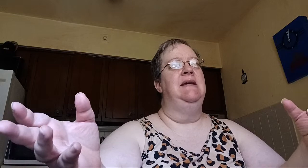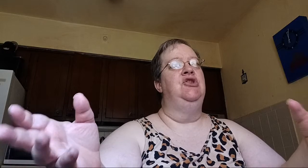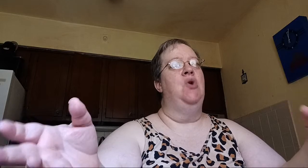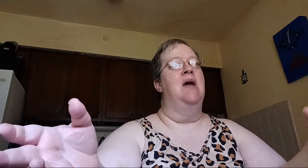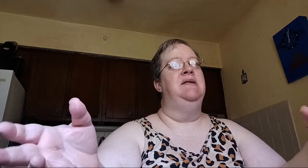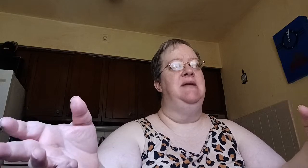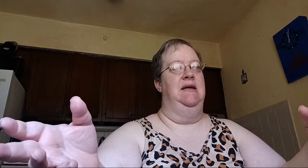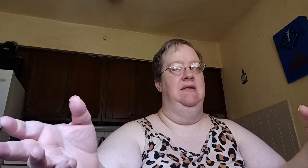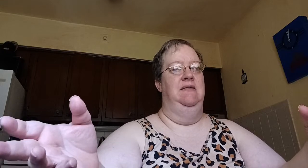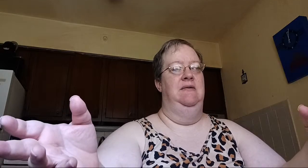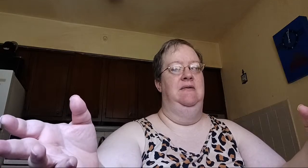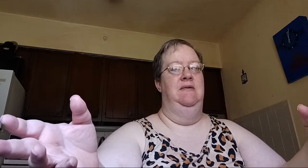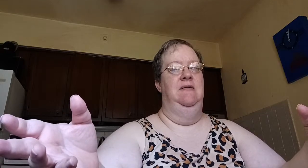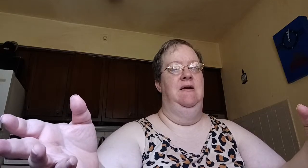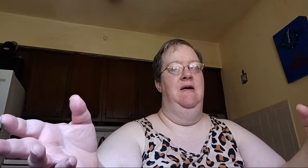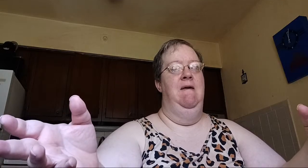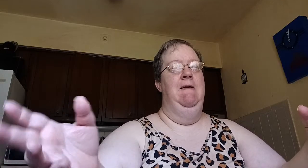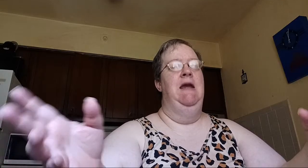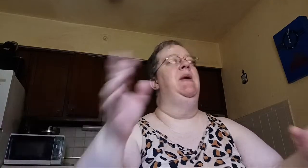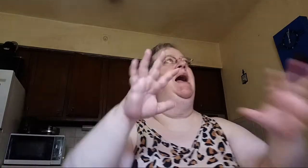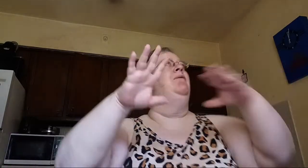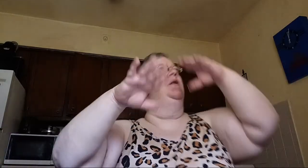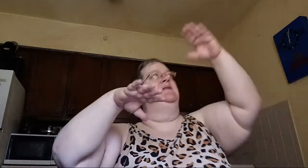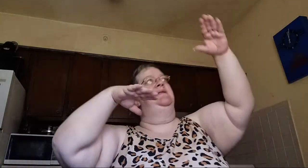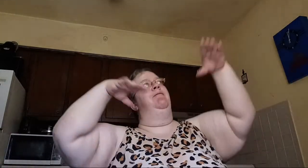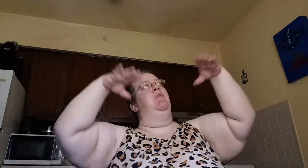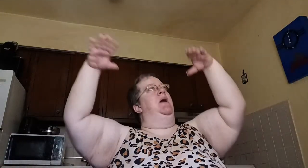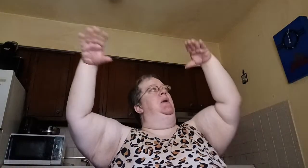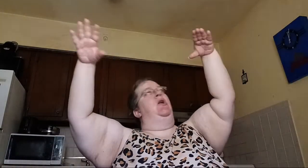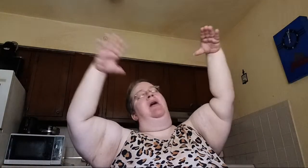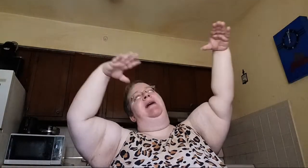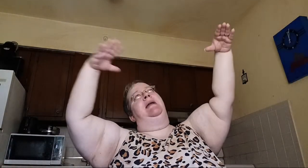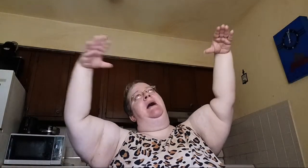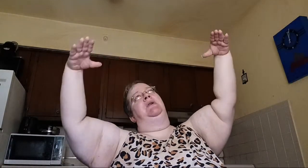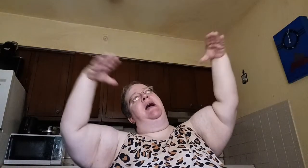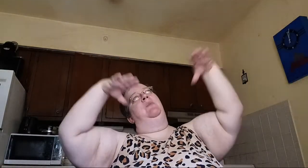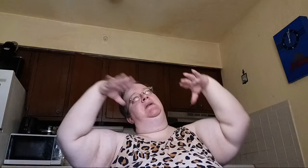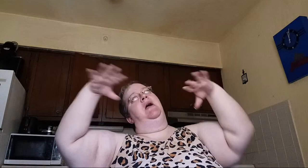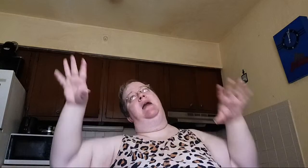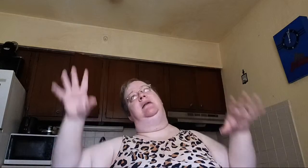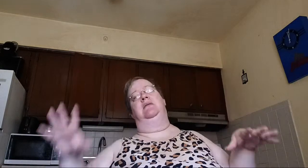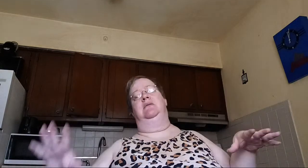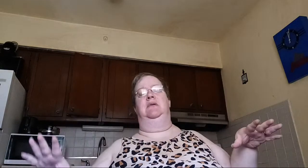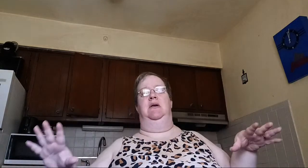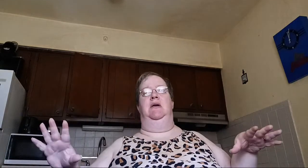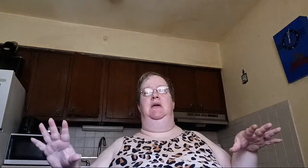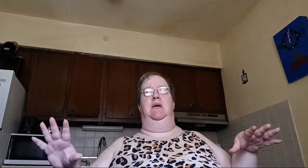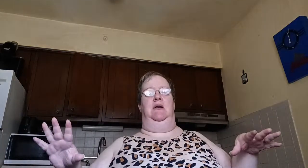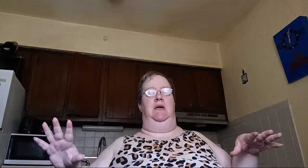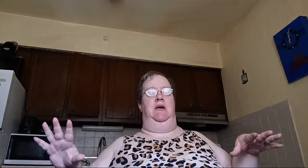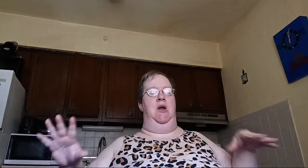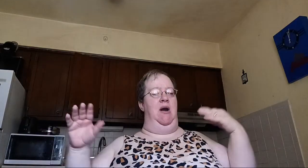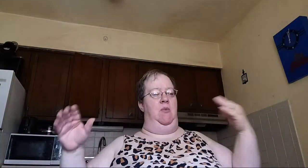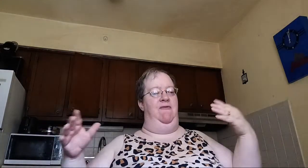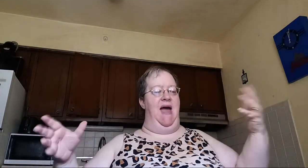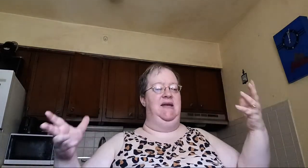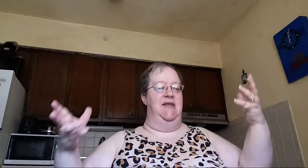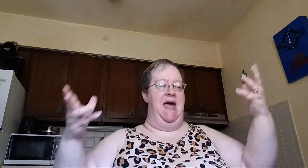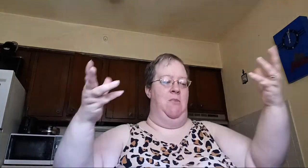exhausting. You know, we have all this stuff, but where do we carve out our time with God? You know, where do we find that margin?